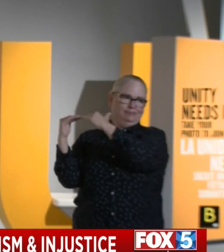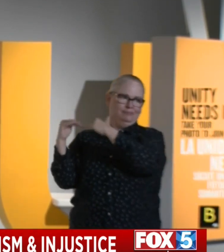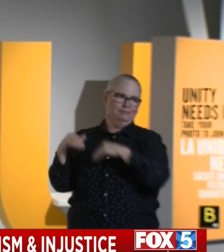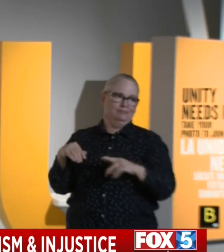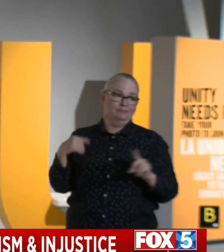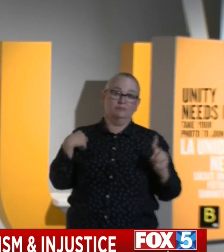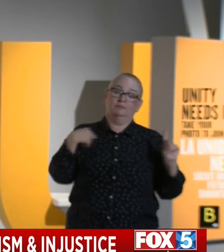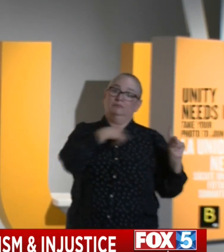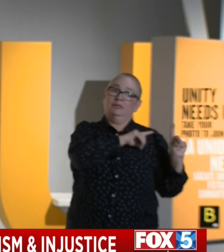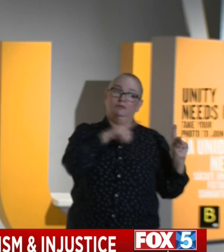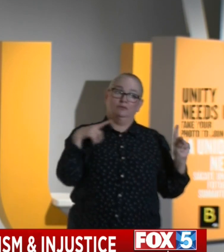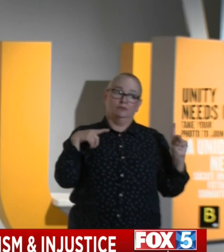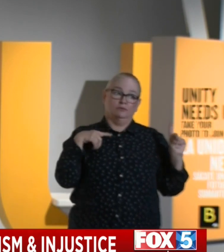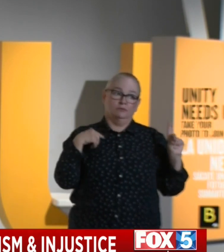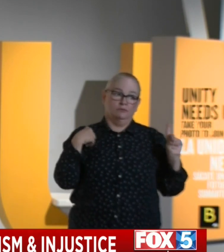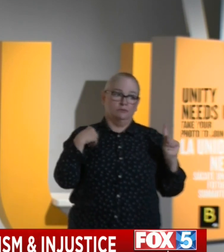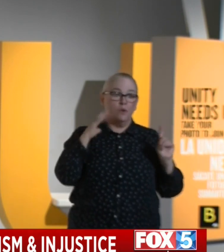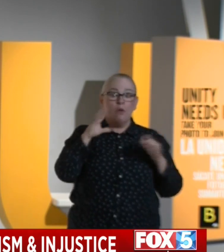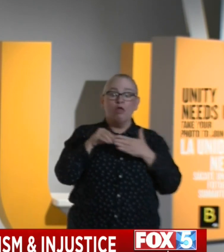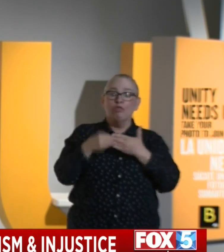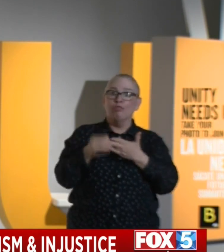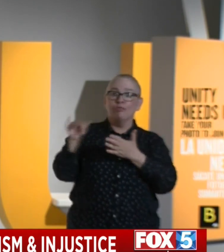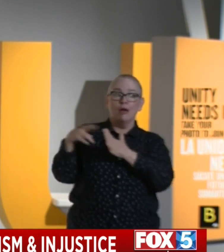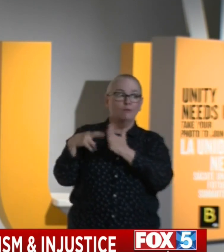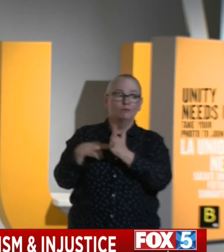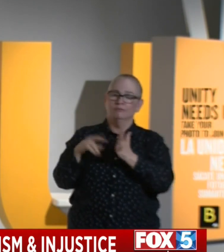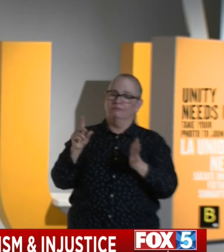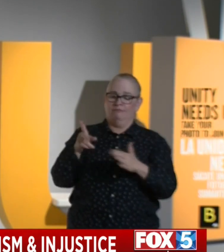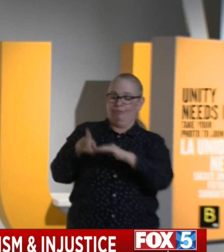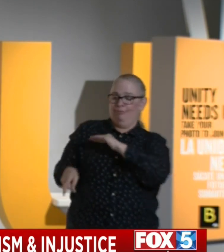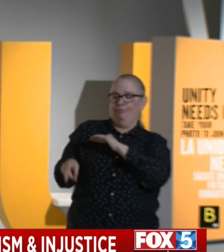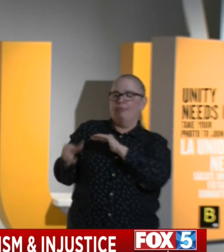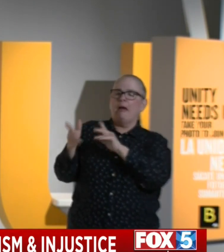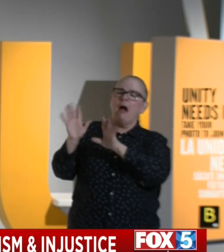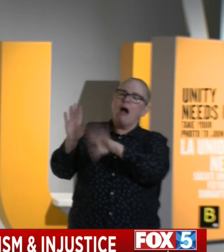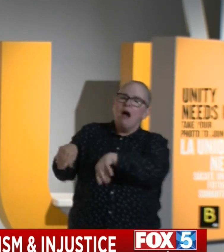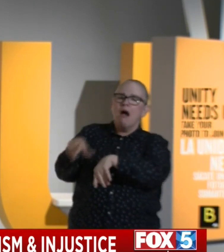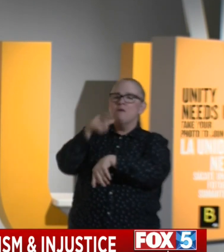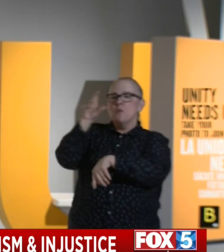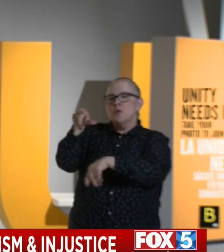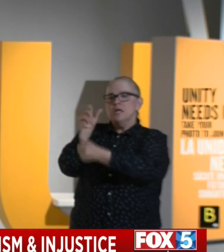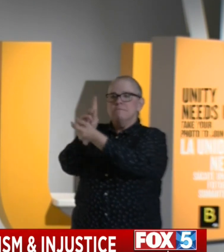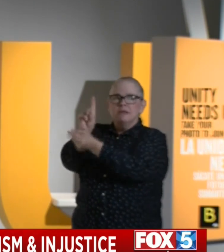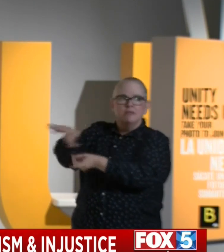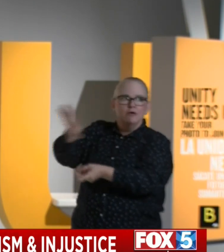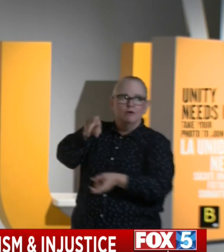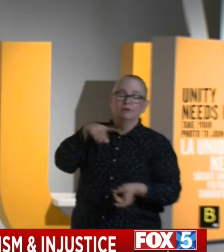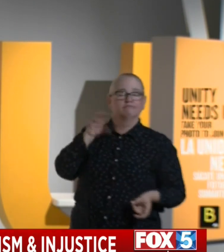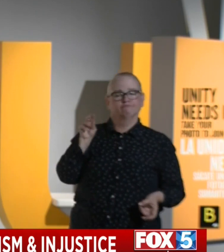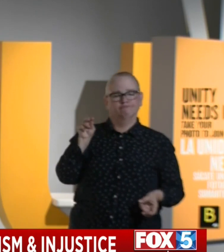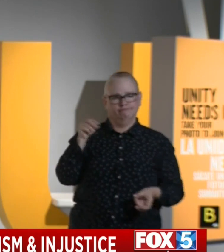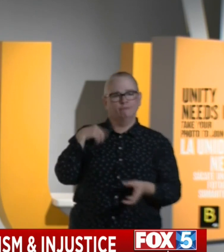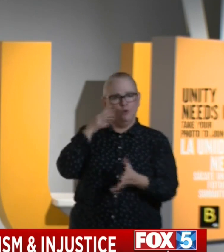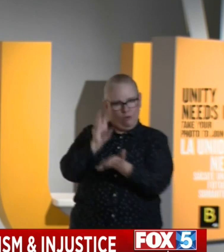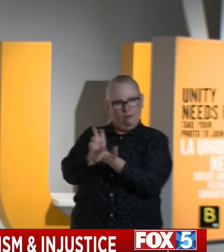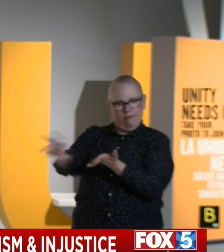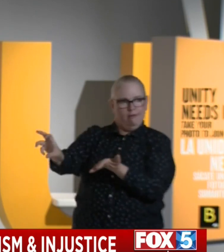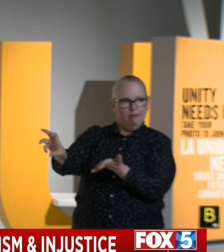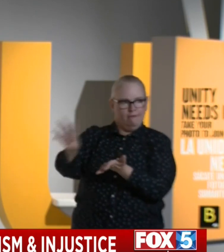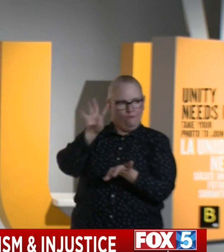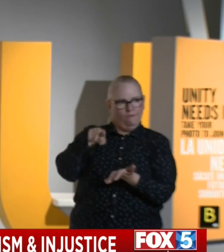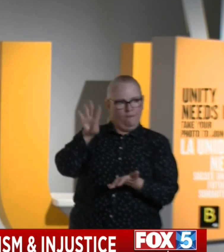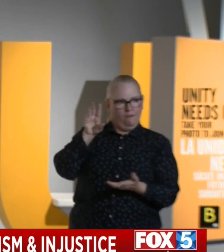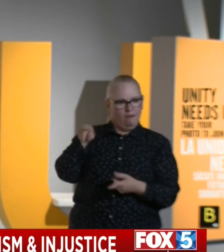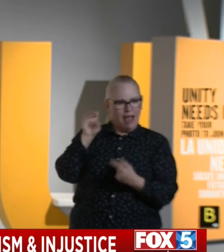budge on that budget proposal. We have to do more and better, not just in education, not just